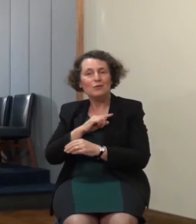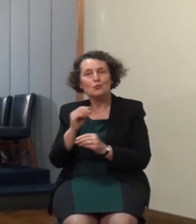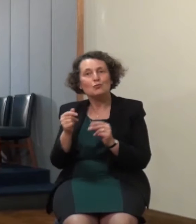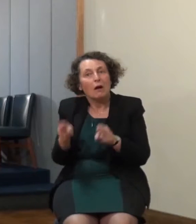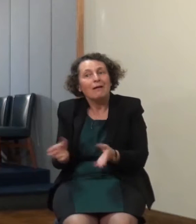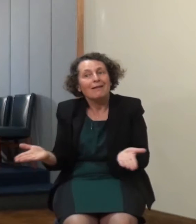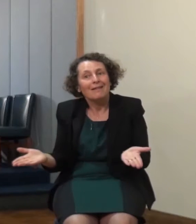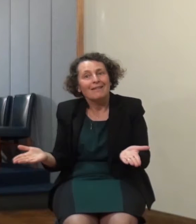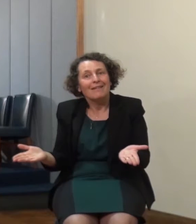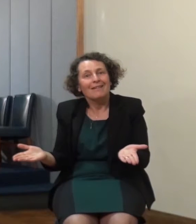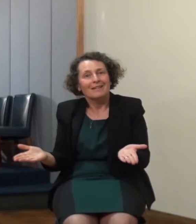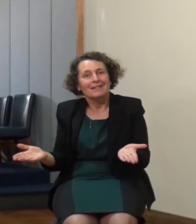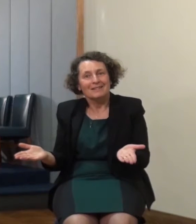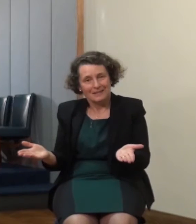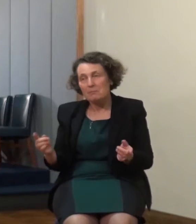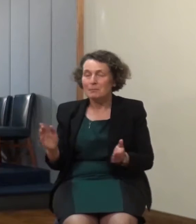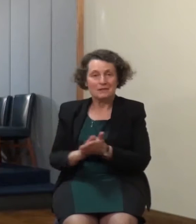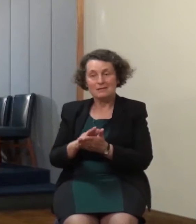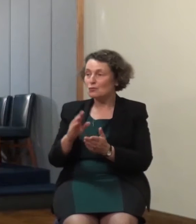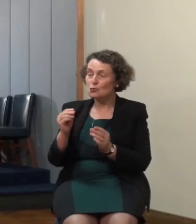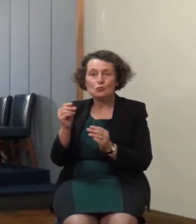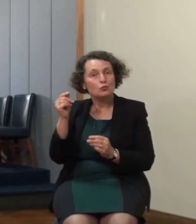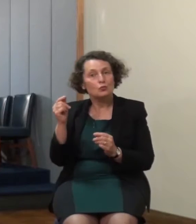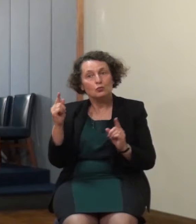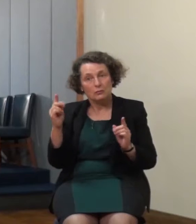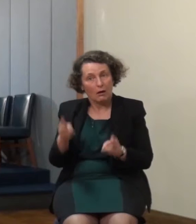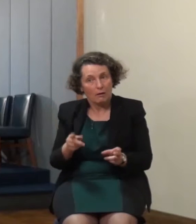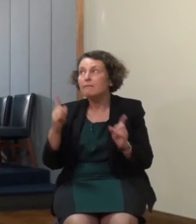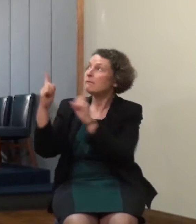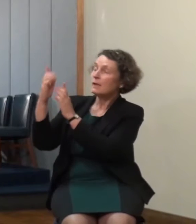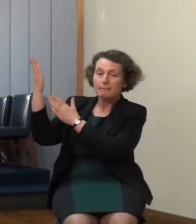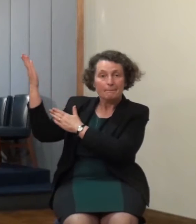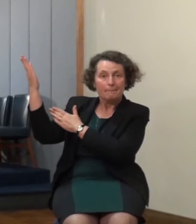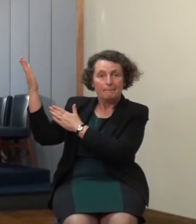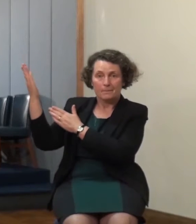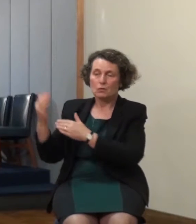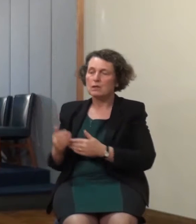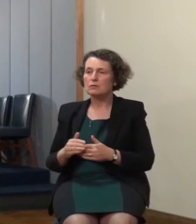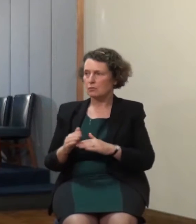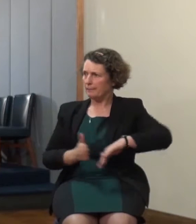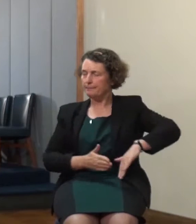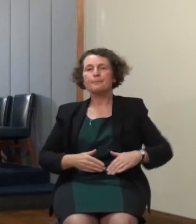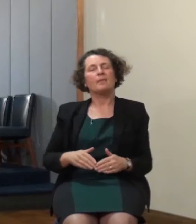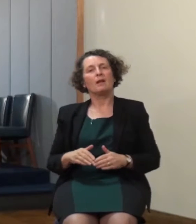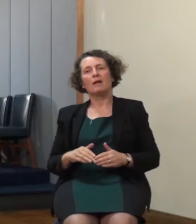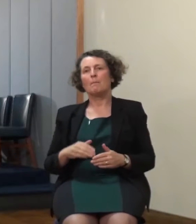then shall the kingdom of heaven be likened unto ten virgins which took their lamps and went